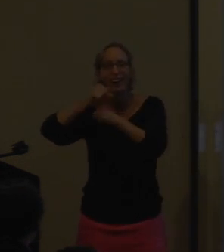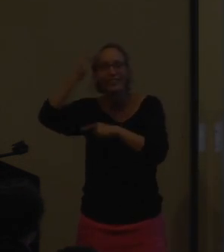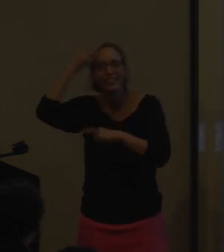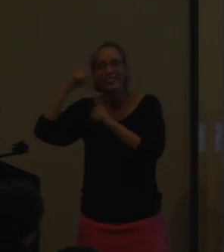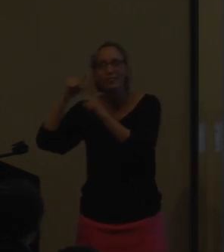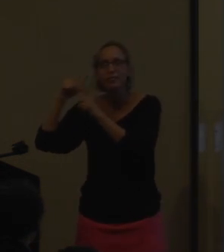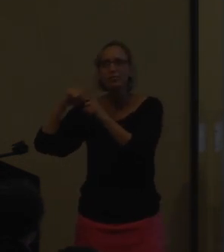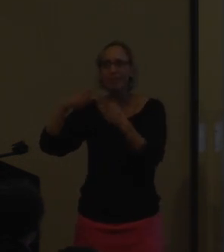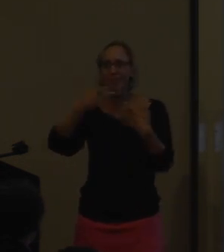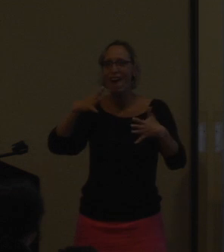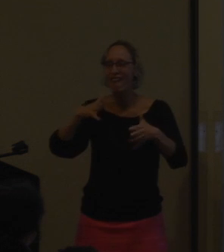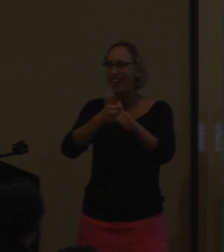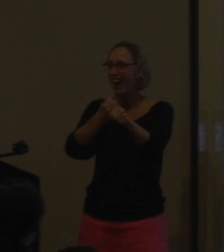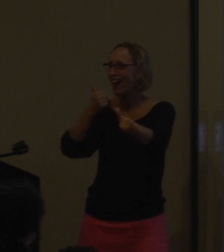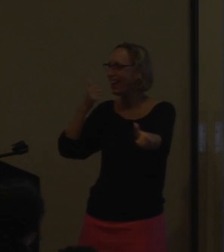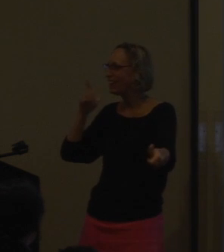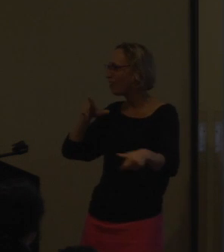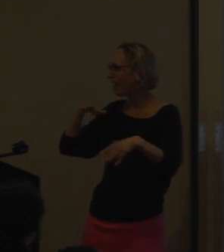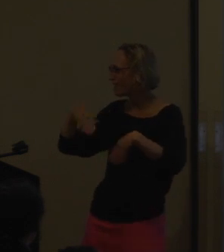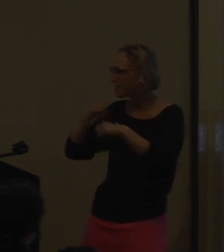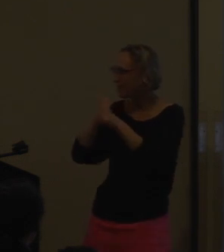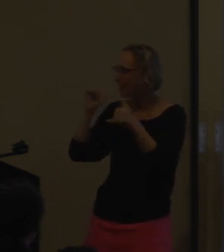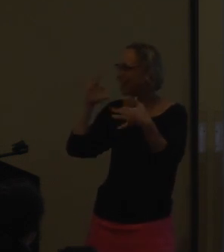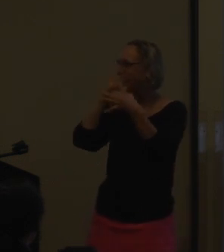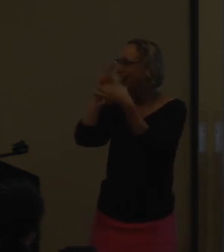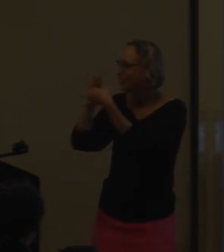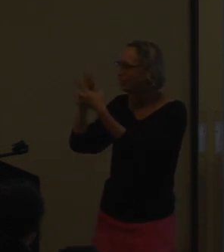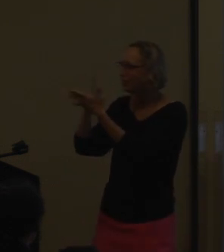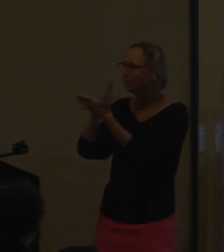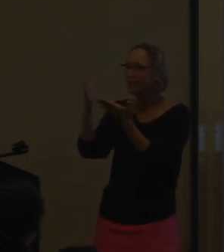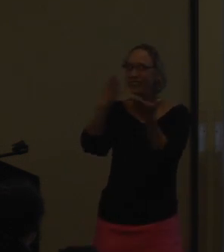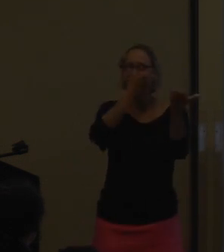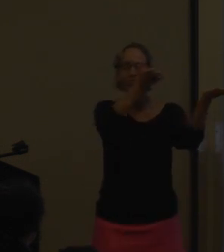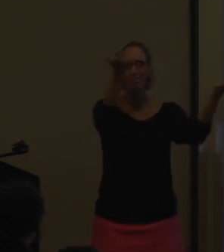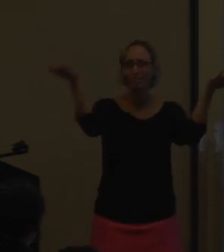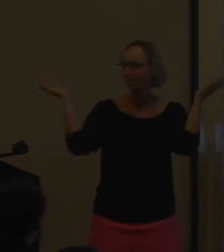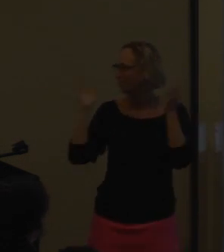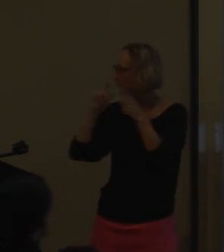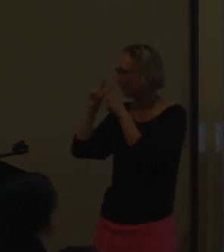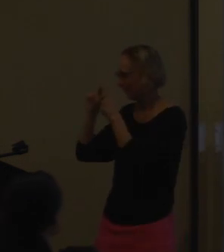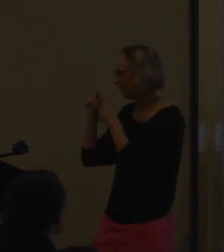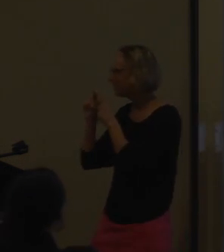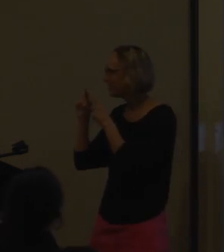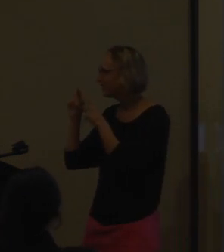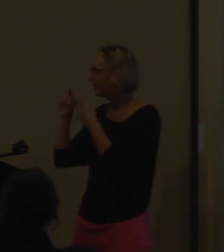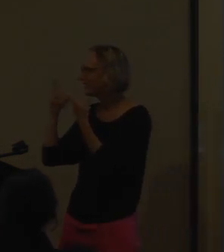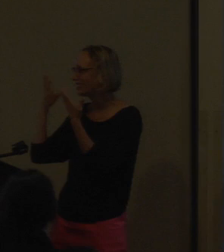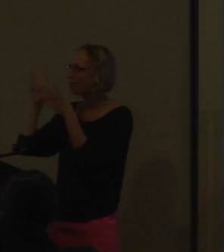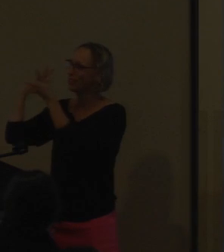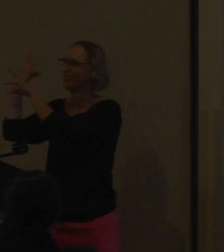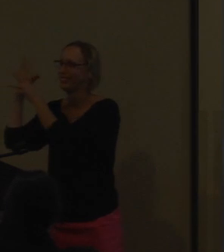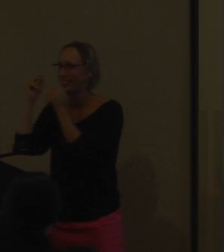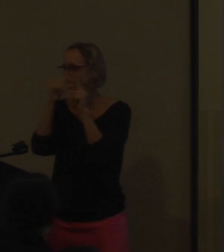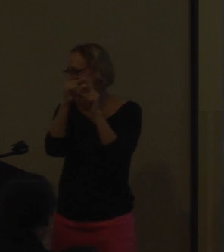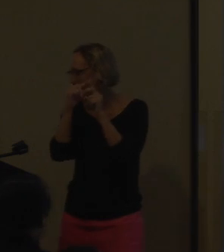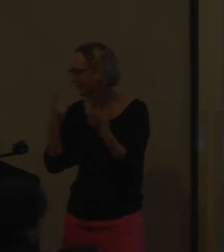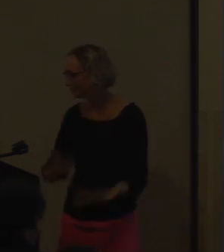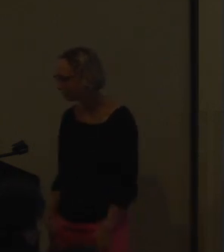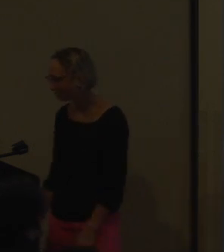cochlear implant at 12 months and they're training them already to speak, to make that connection, and they're starting